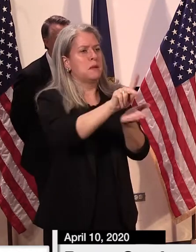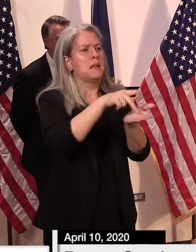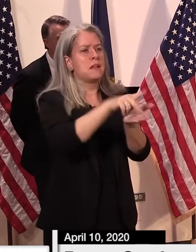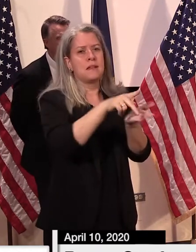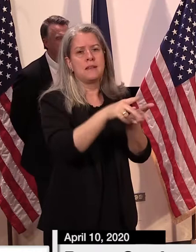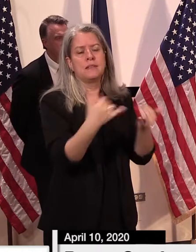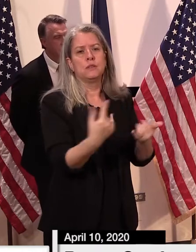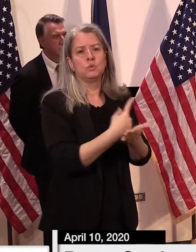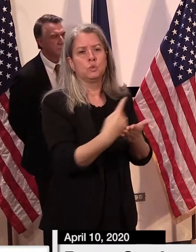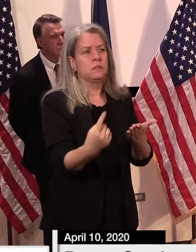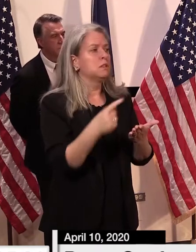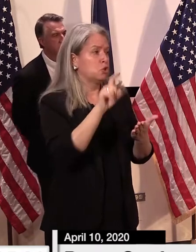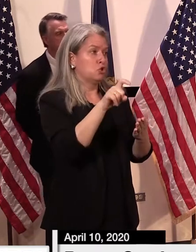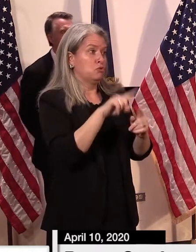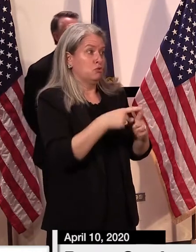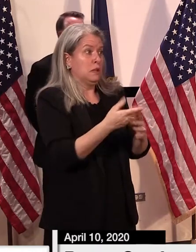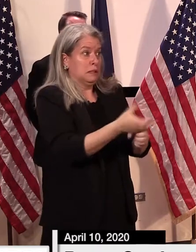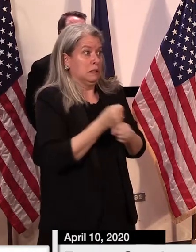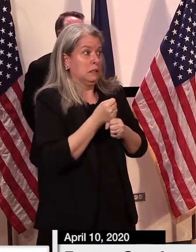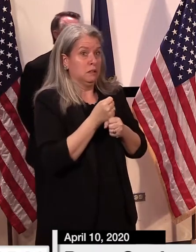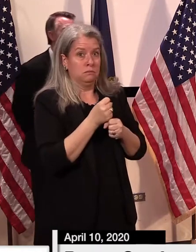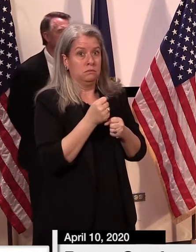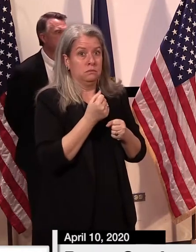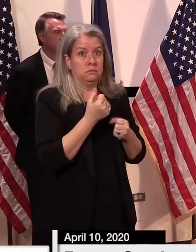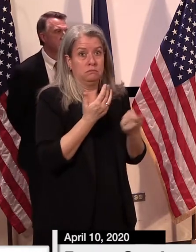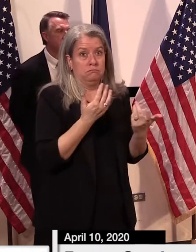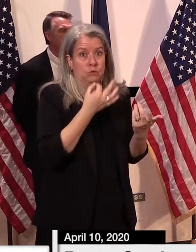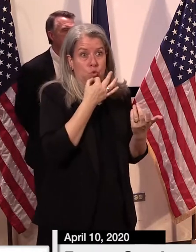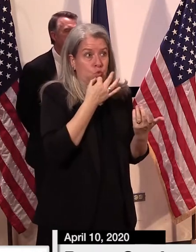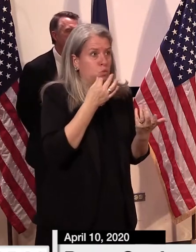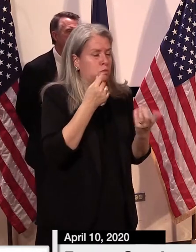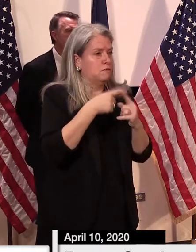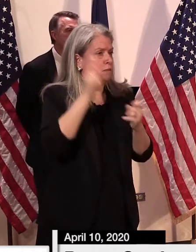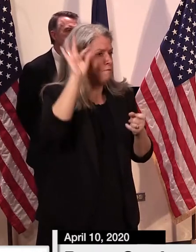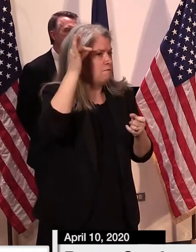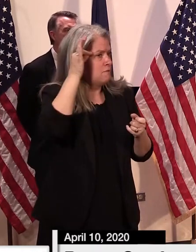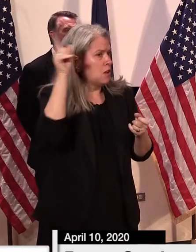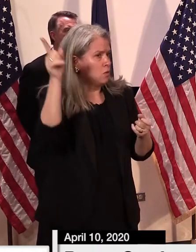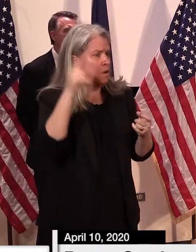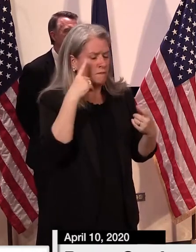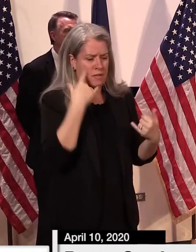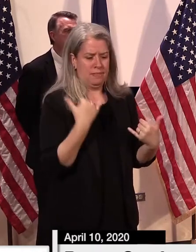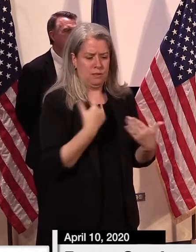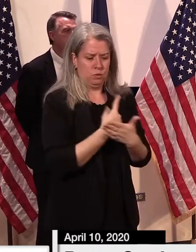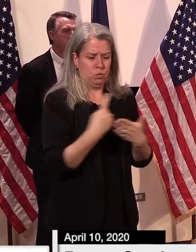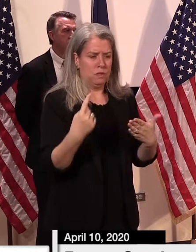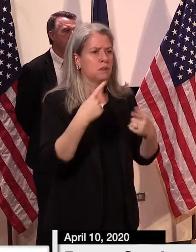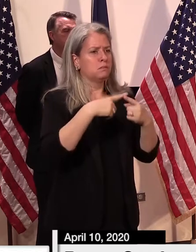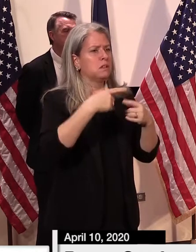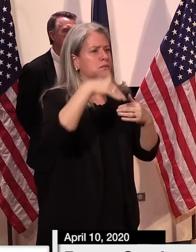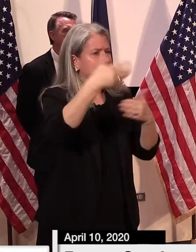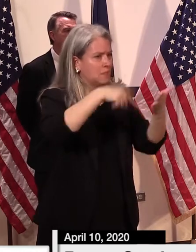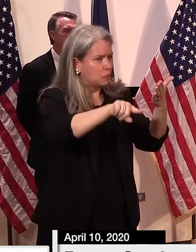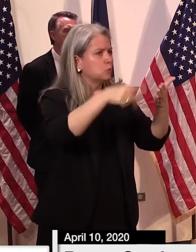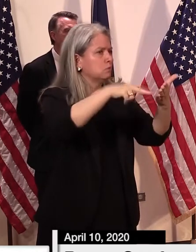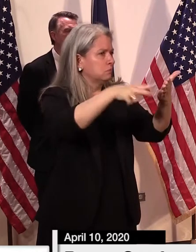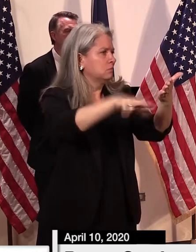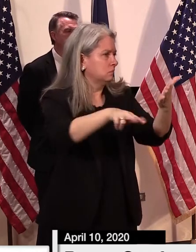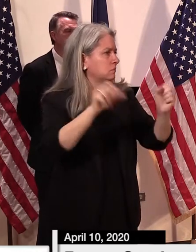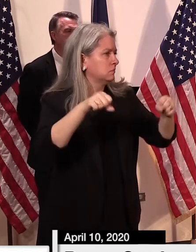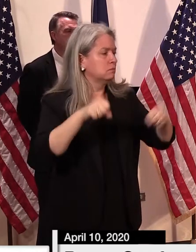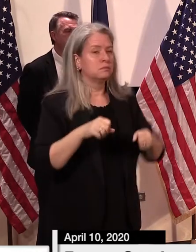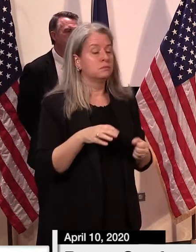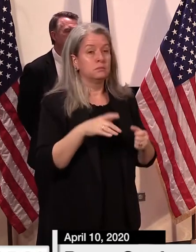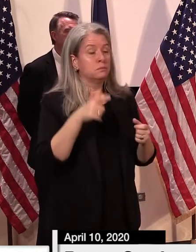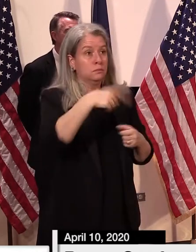people should begin to see those in their checks that are being processed this week and going forward. There is